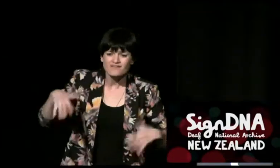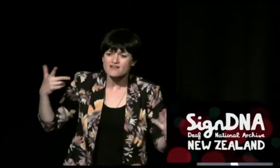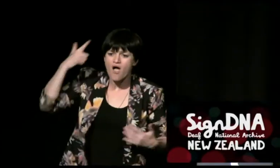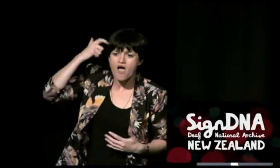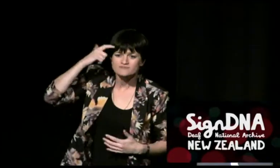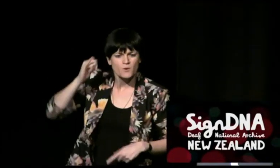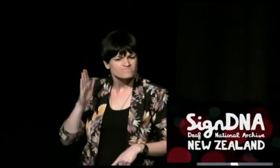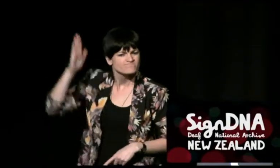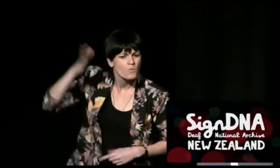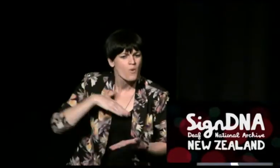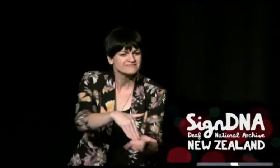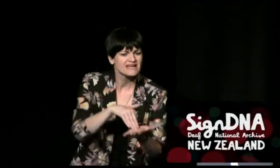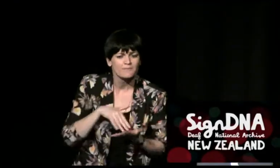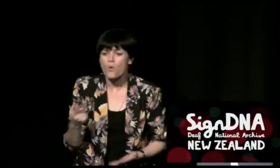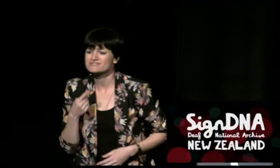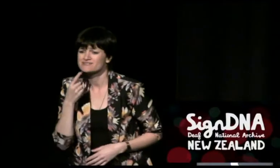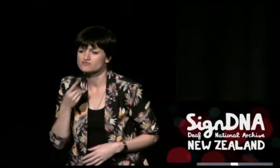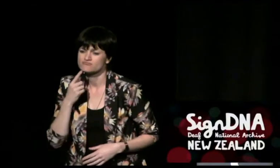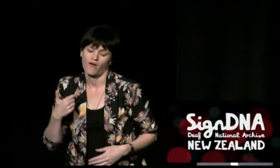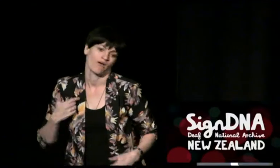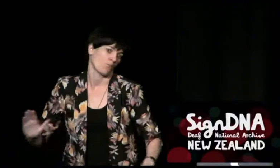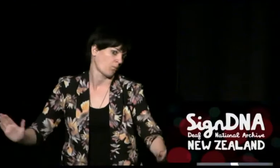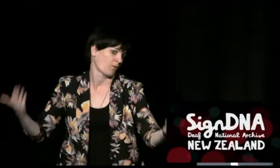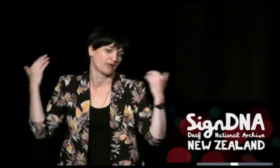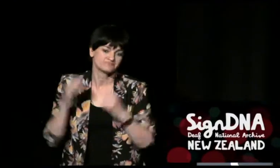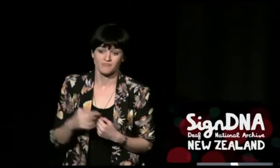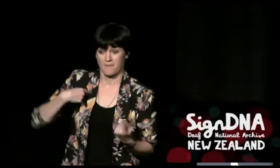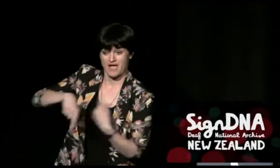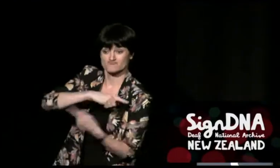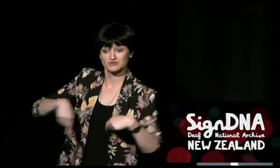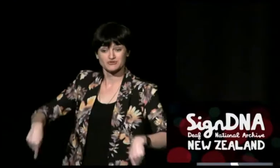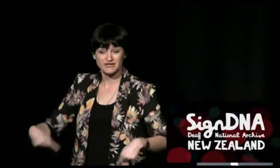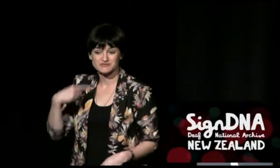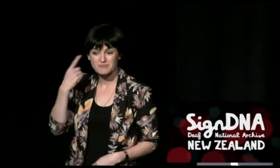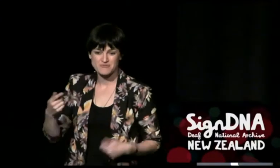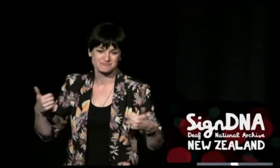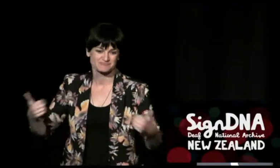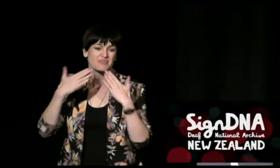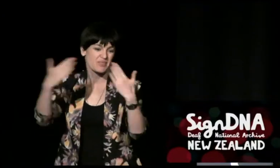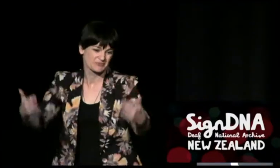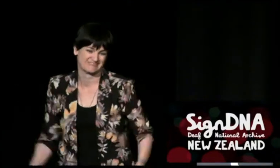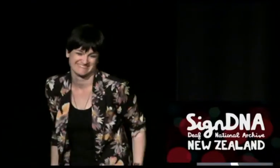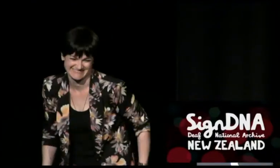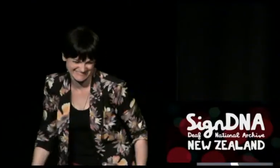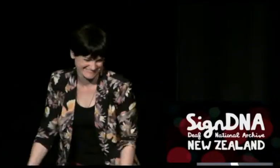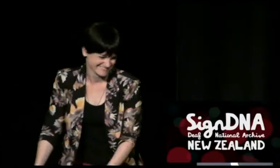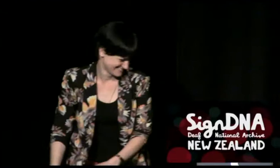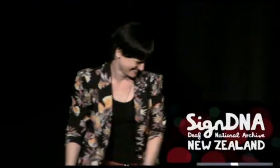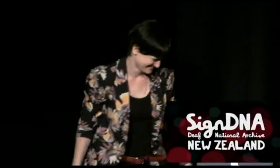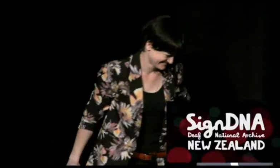permission to do that but we also want to ask for your help if you have any ideas on how we can make this possible or